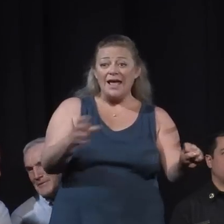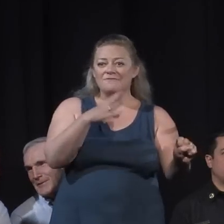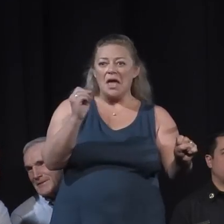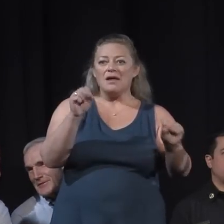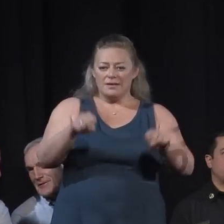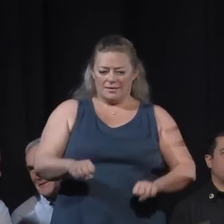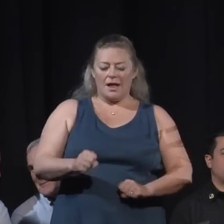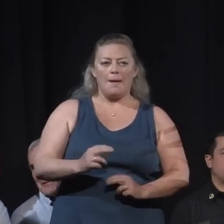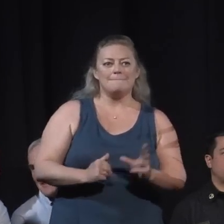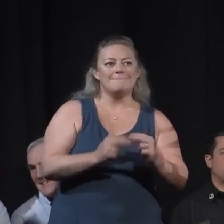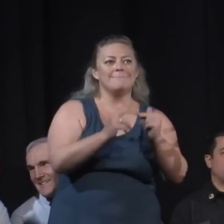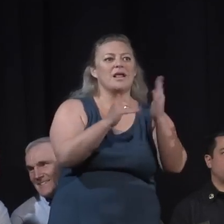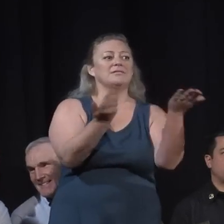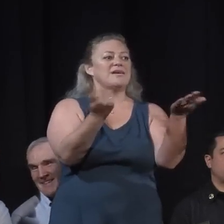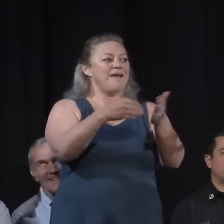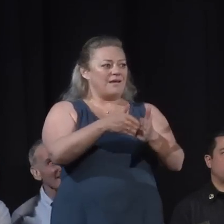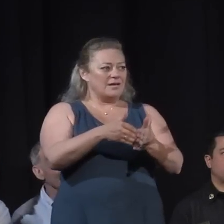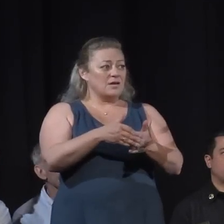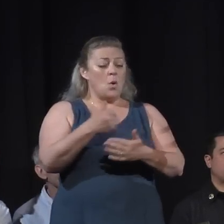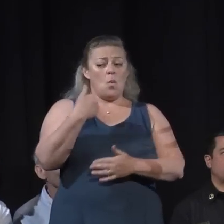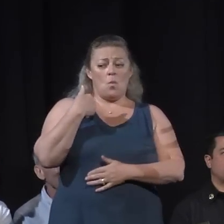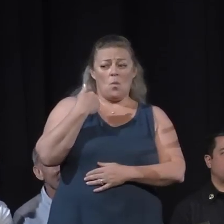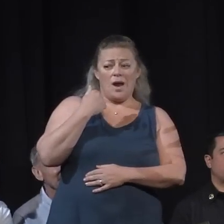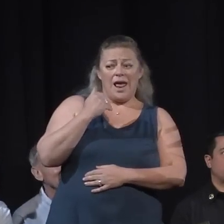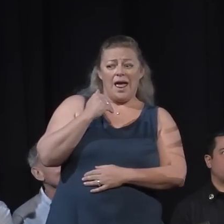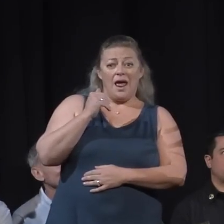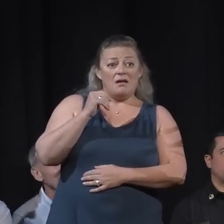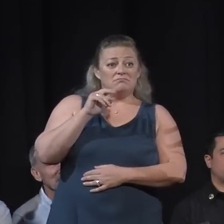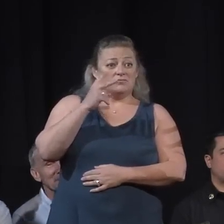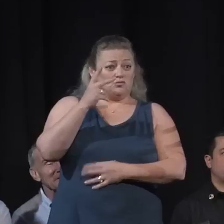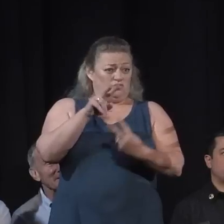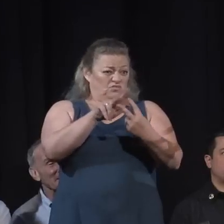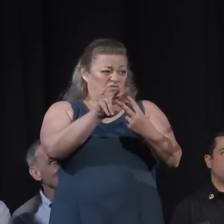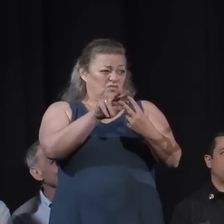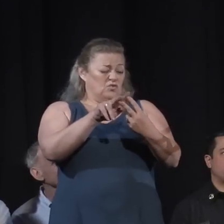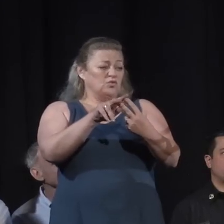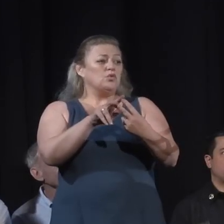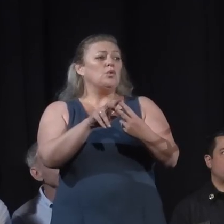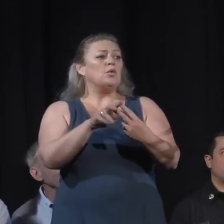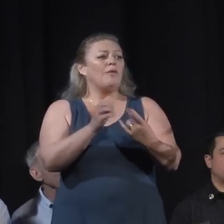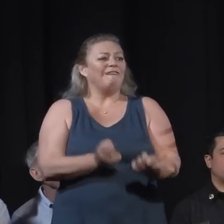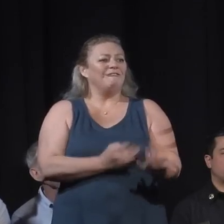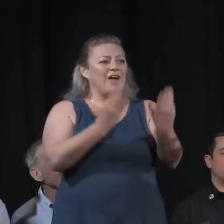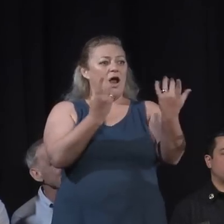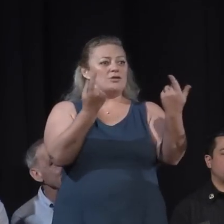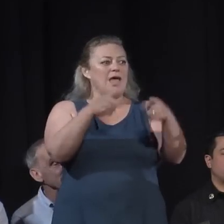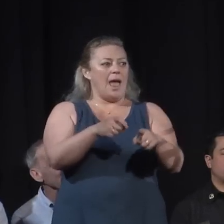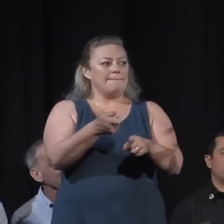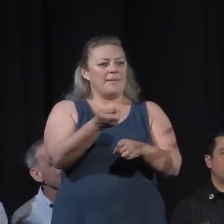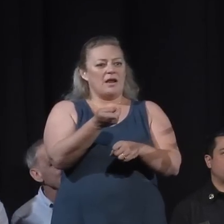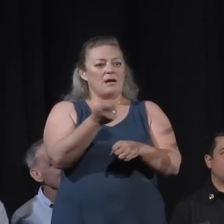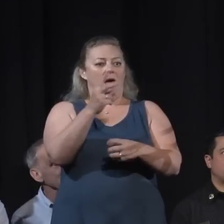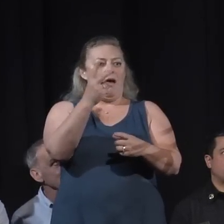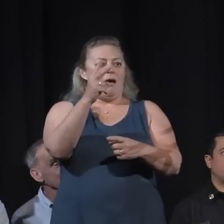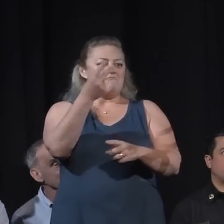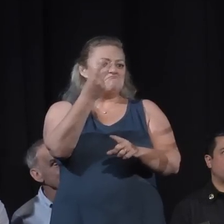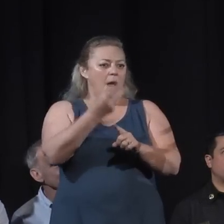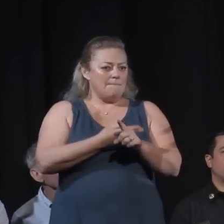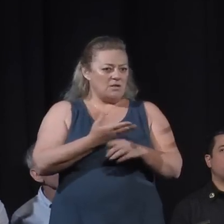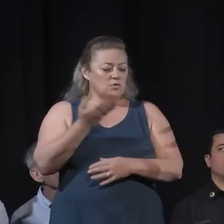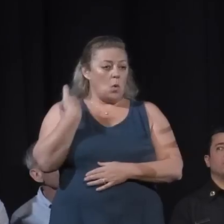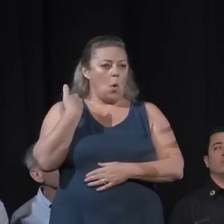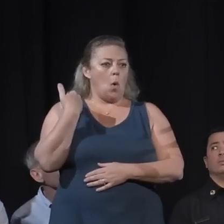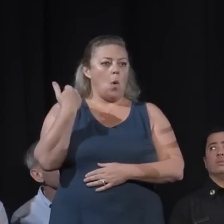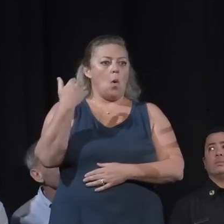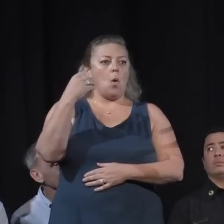We have a couple fires that just occurred a couple months ago up in the Santa Rosa area. We are working with those folks who are